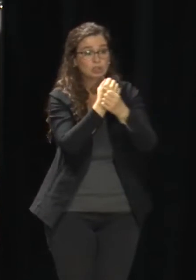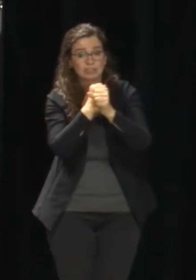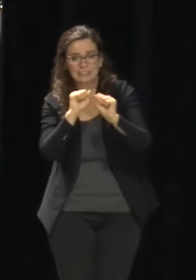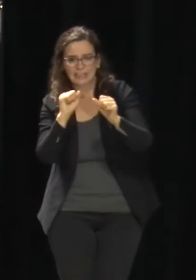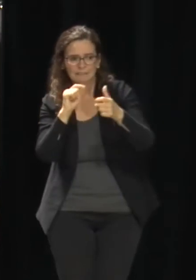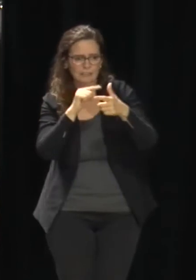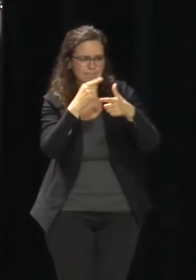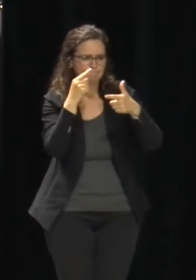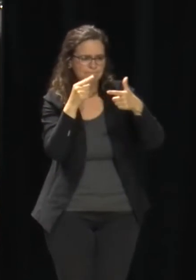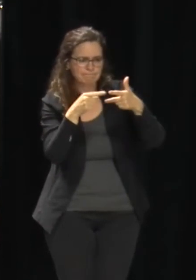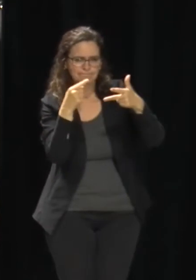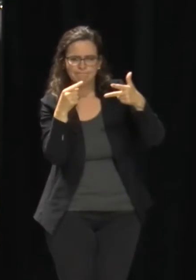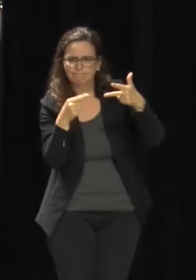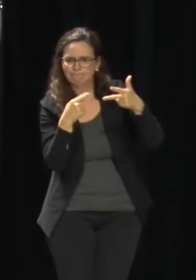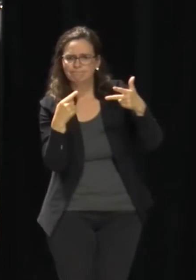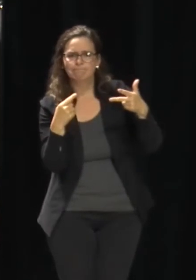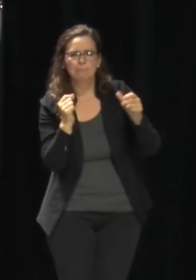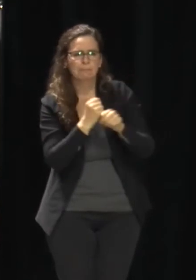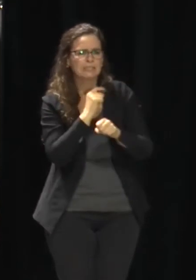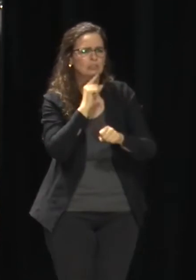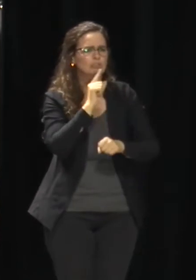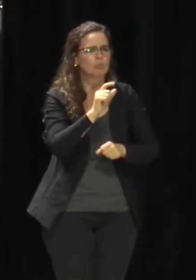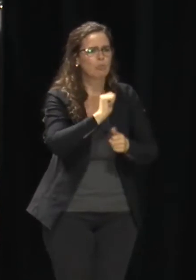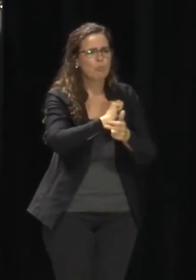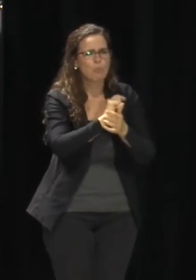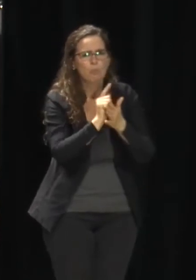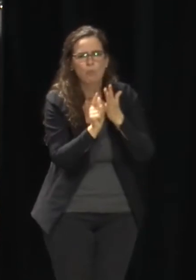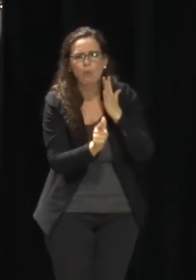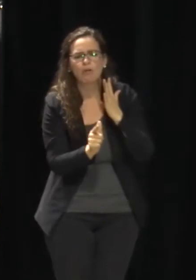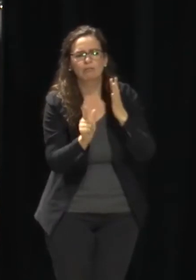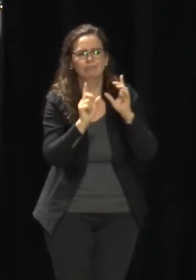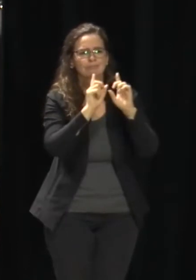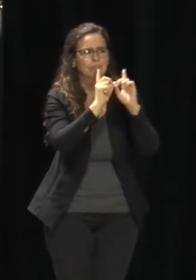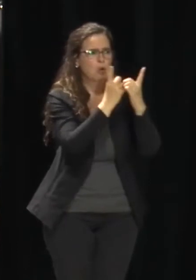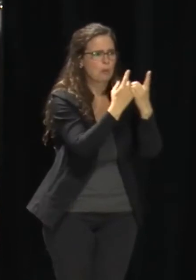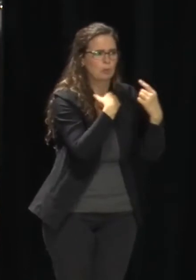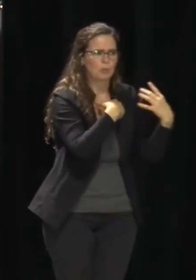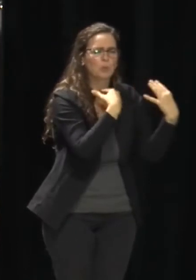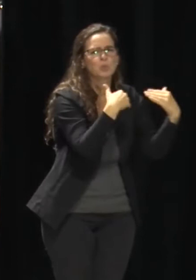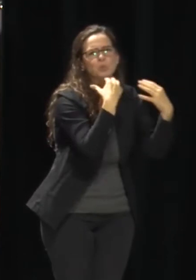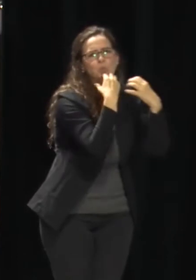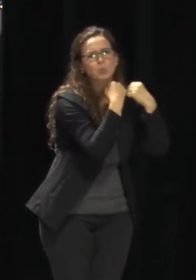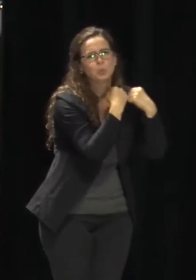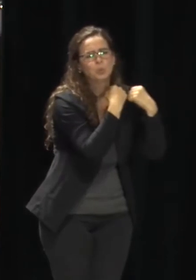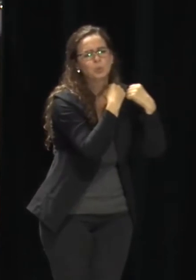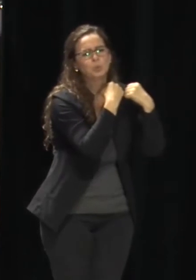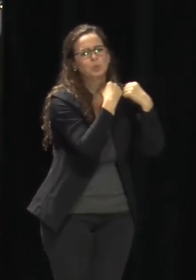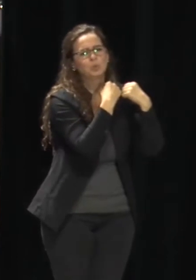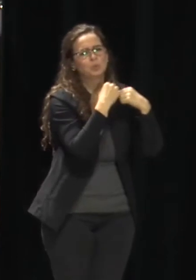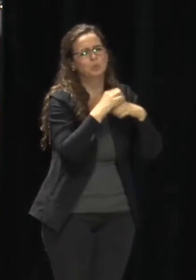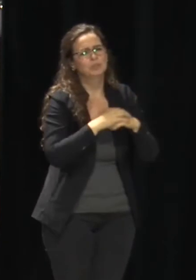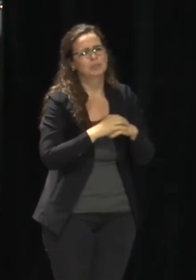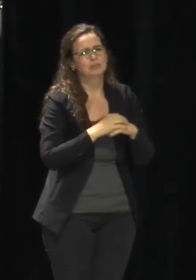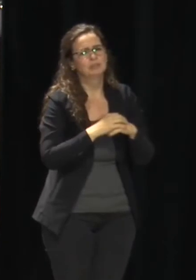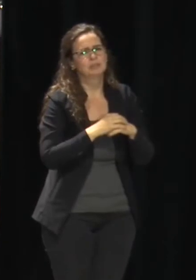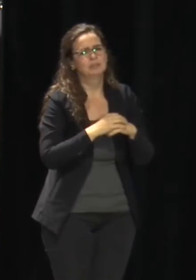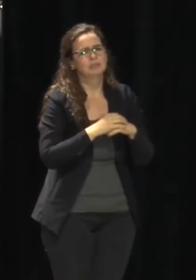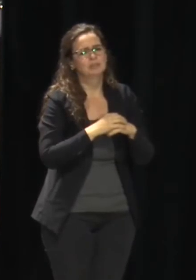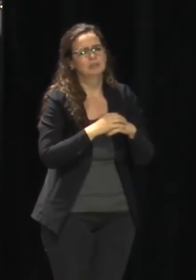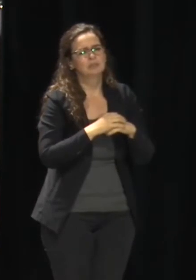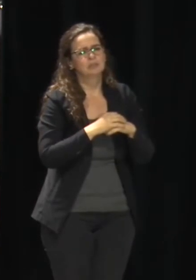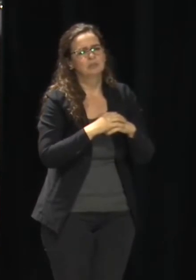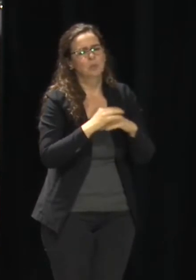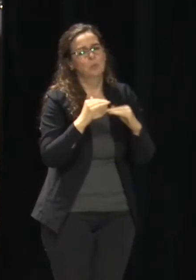departments that we're trying to preserve and make whole. Phase one of our adjustments, which led to